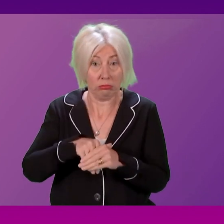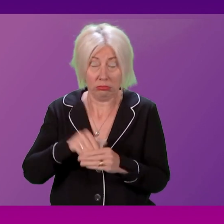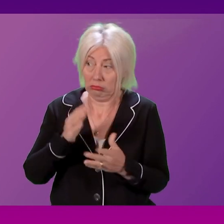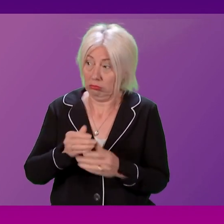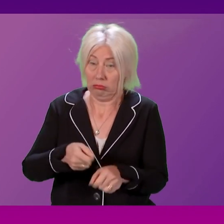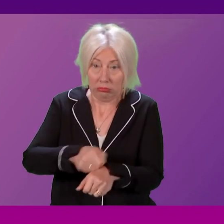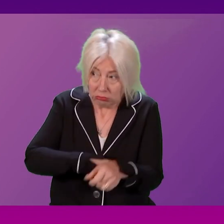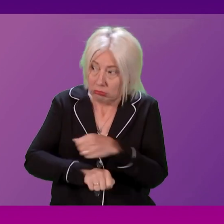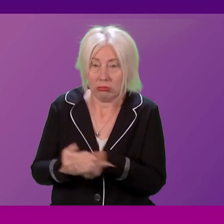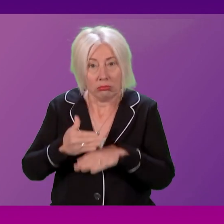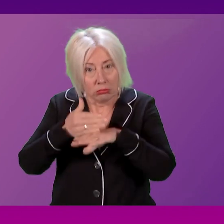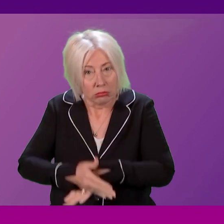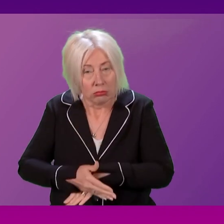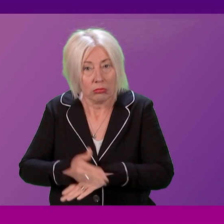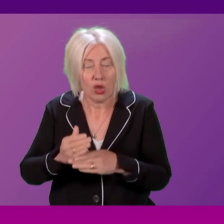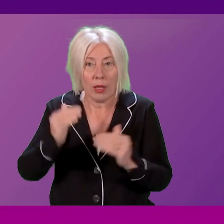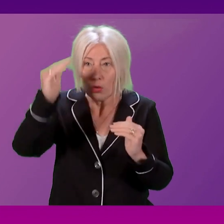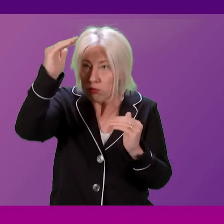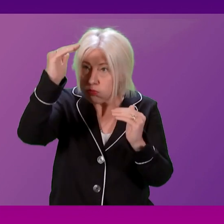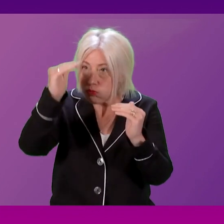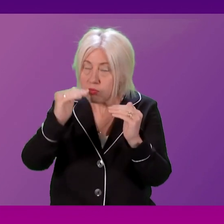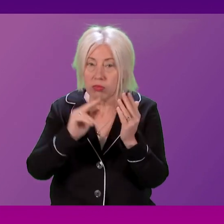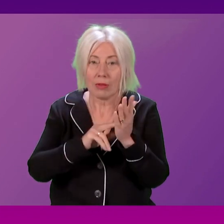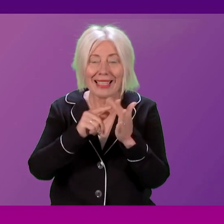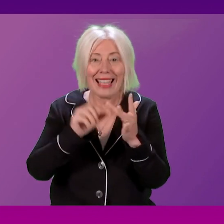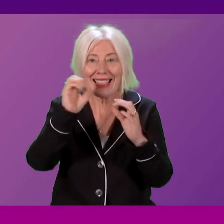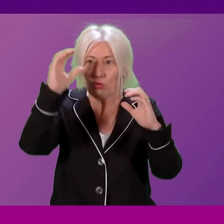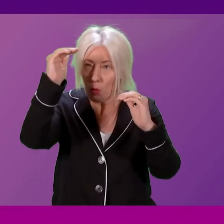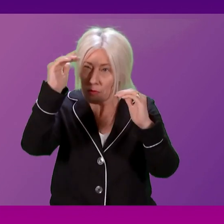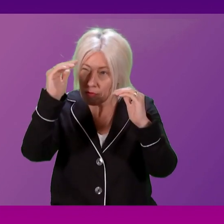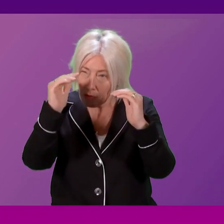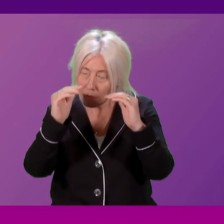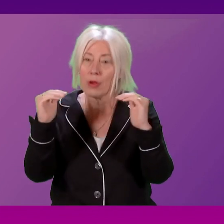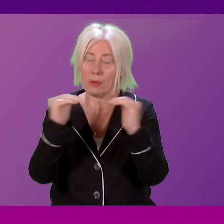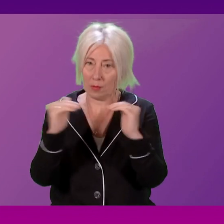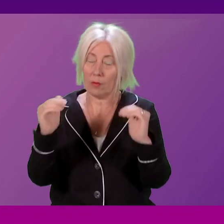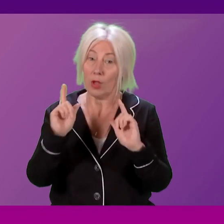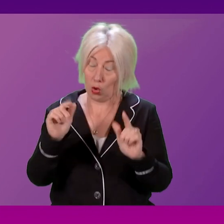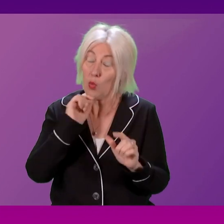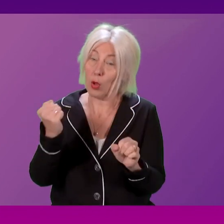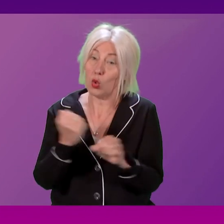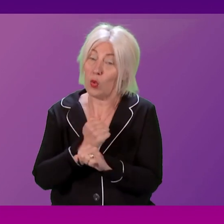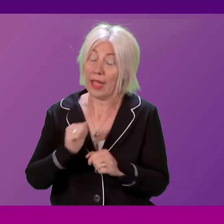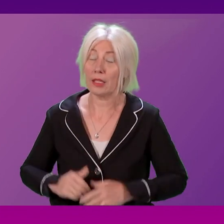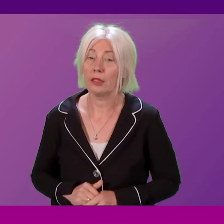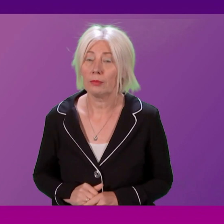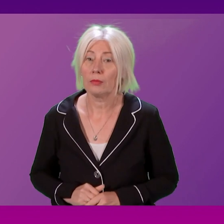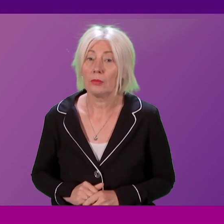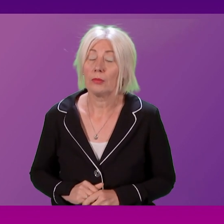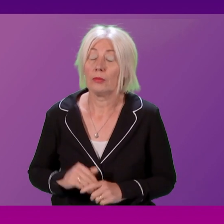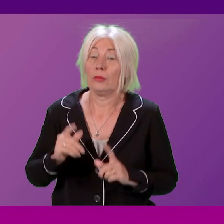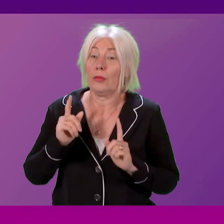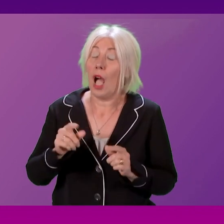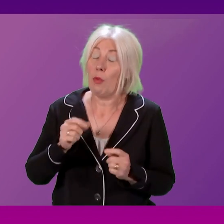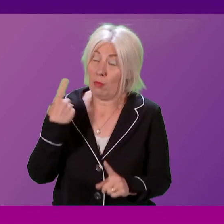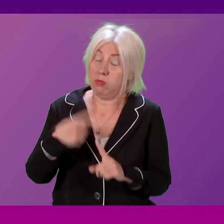action, towards a just transition to net zero through our core chairmanship of the Under Two Coalition. I will highlight this as a matter